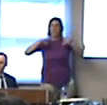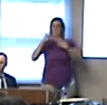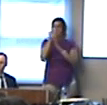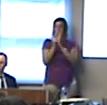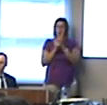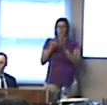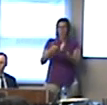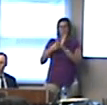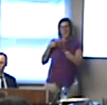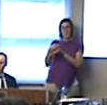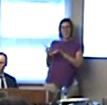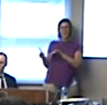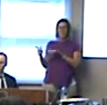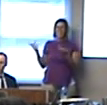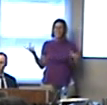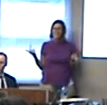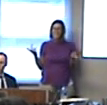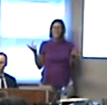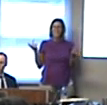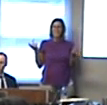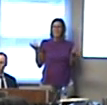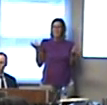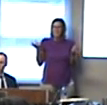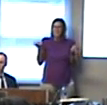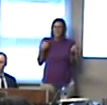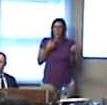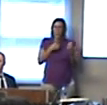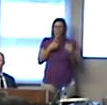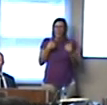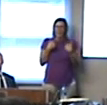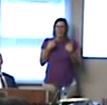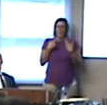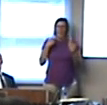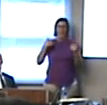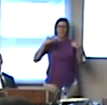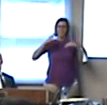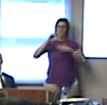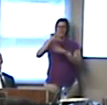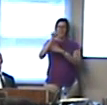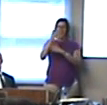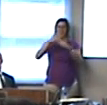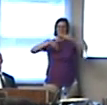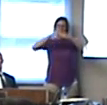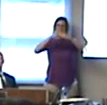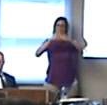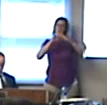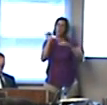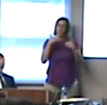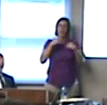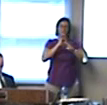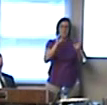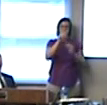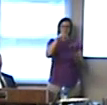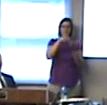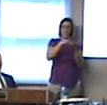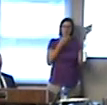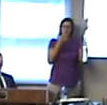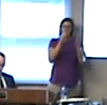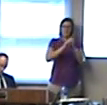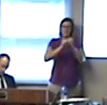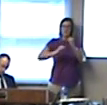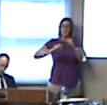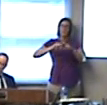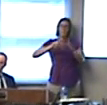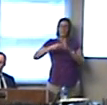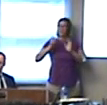pay for. Well, it's important. We have a tax cap in a tax cap district. We also have zero debt service extension base, which means we have the